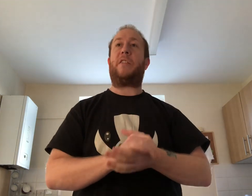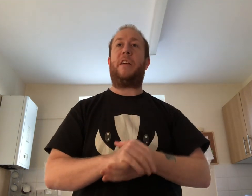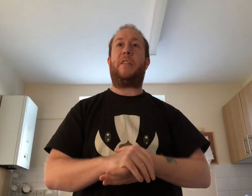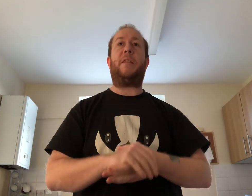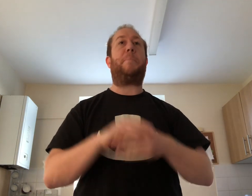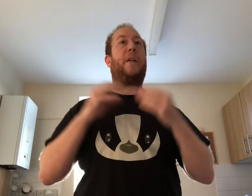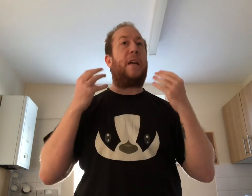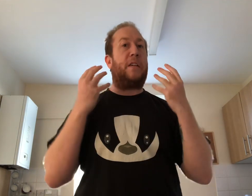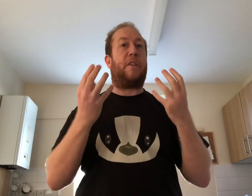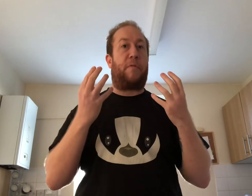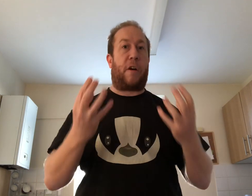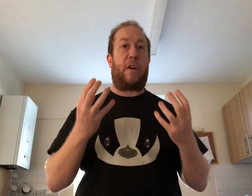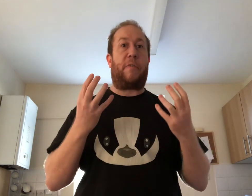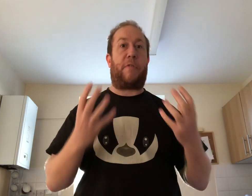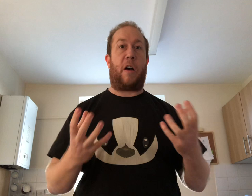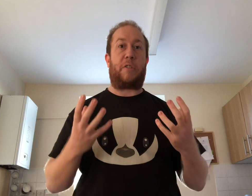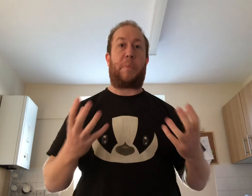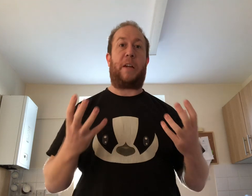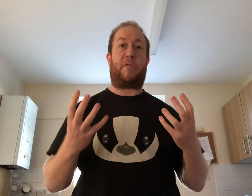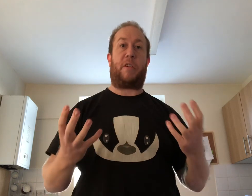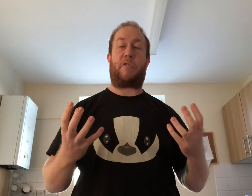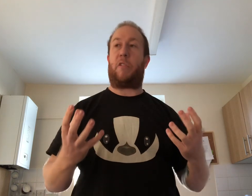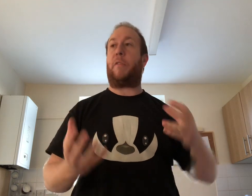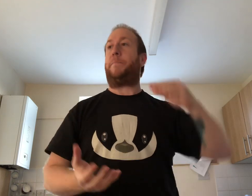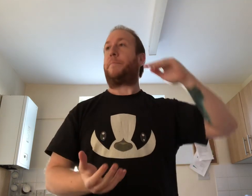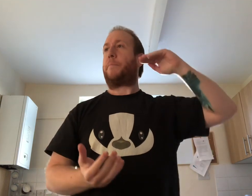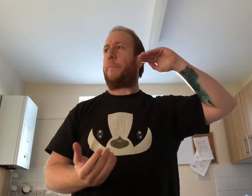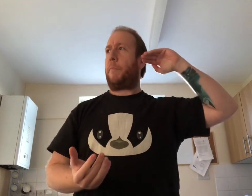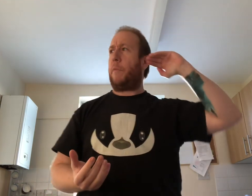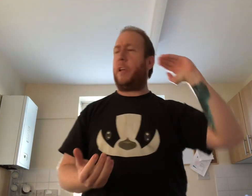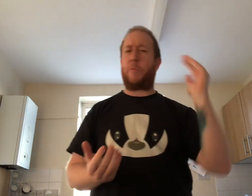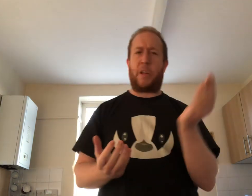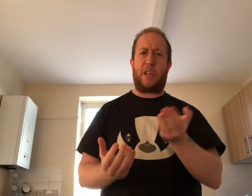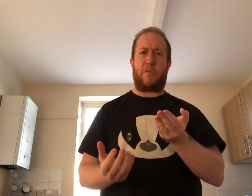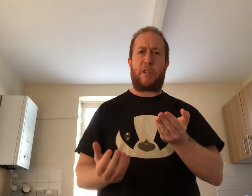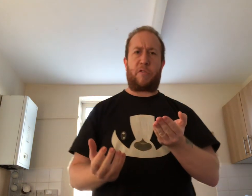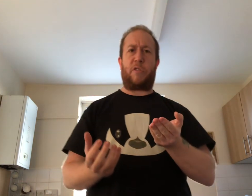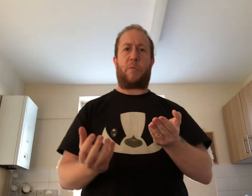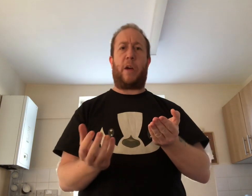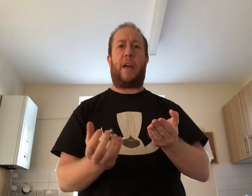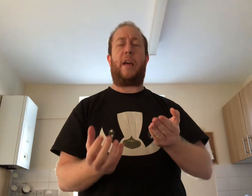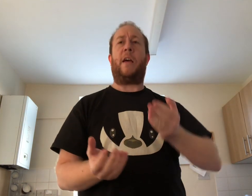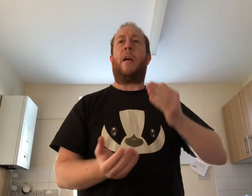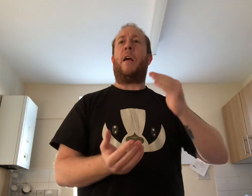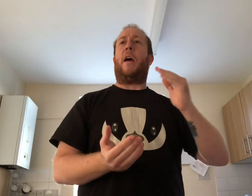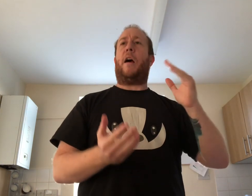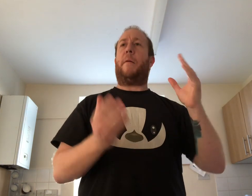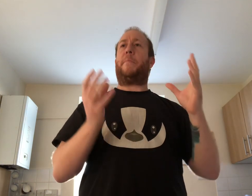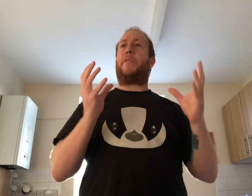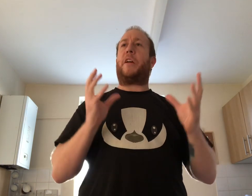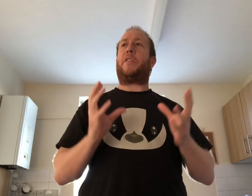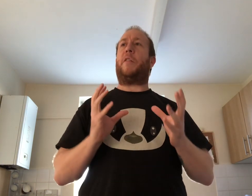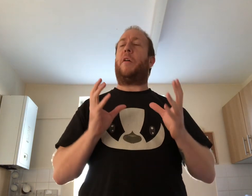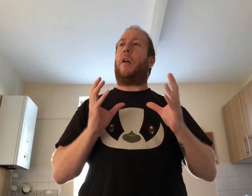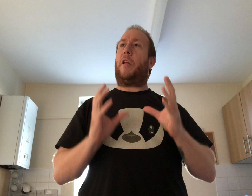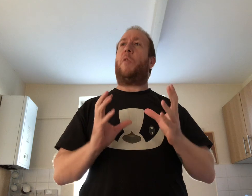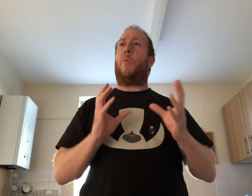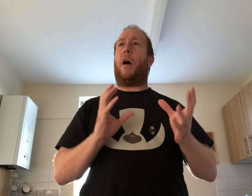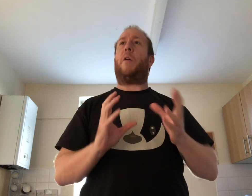seated but it is a very fast-paced restaurant it's one of these restaurants where it takes a little while